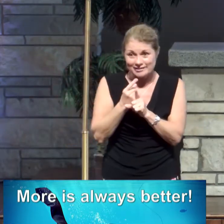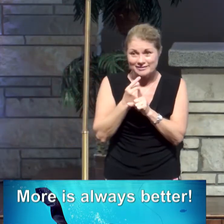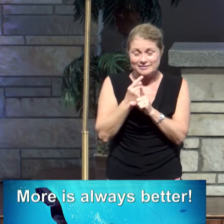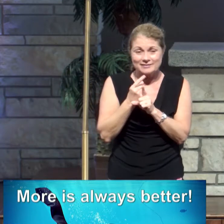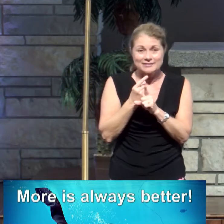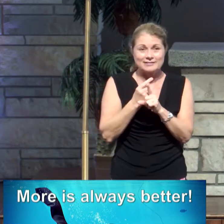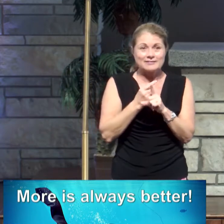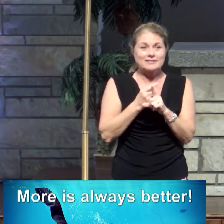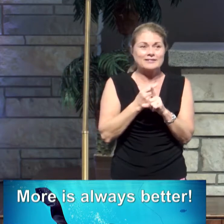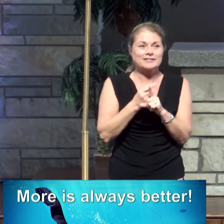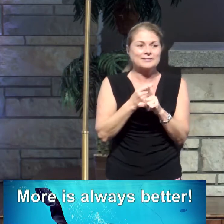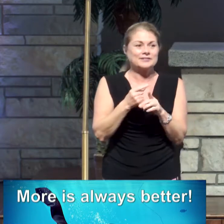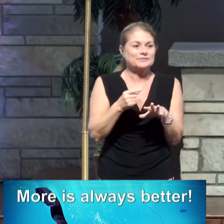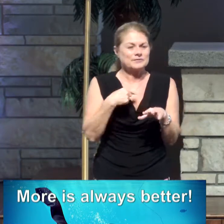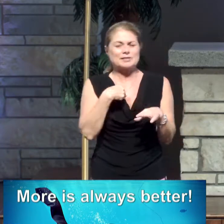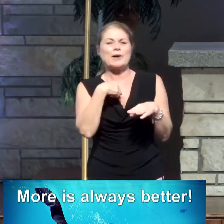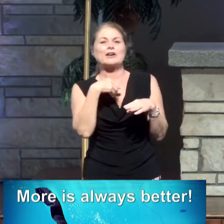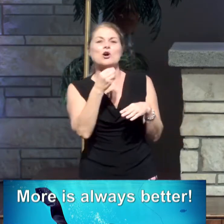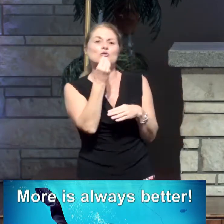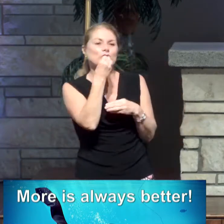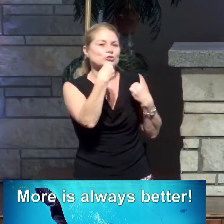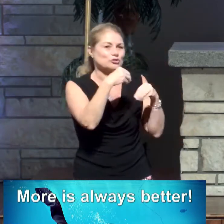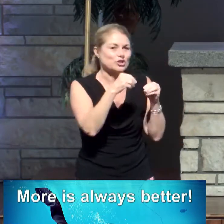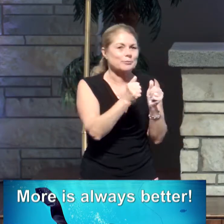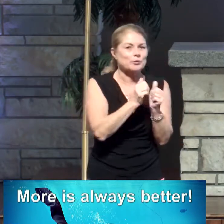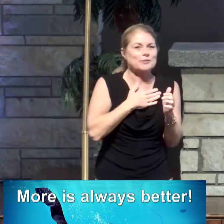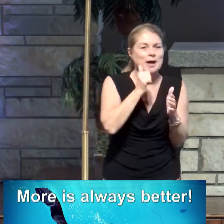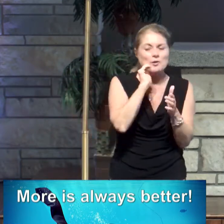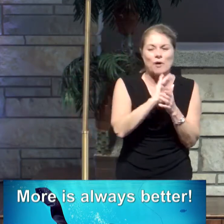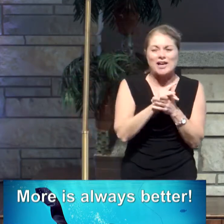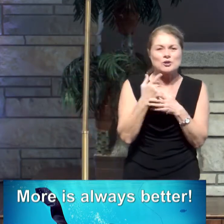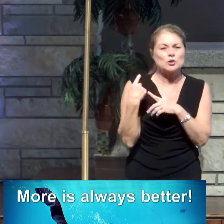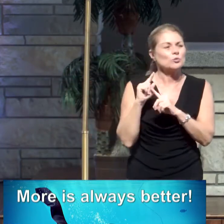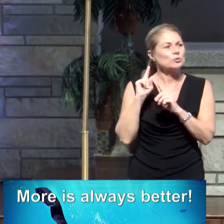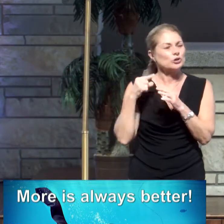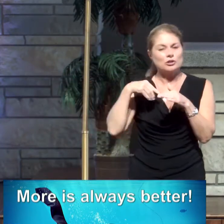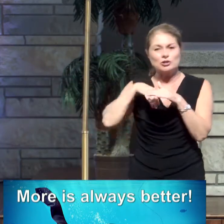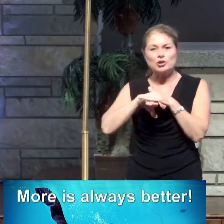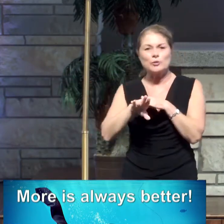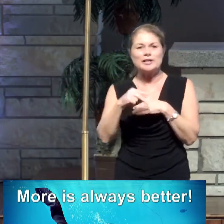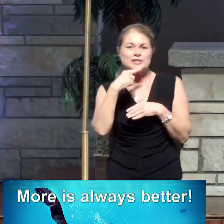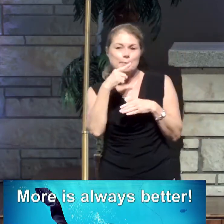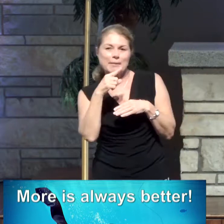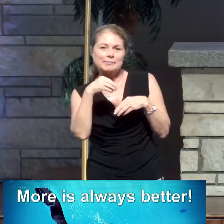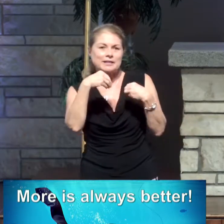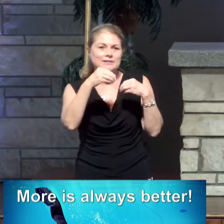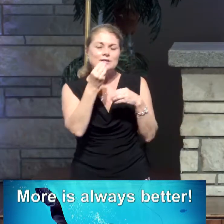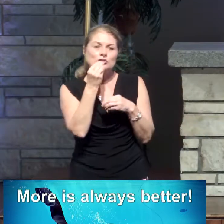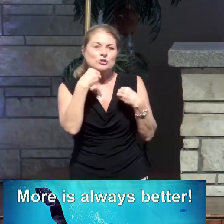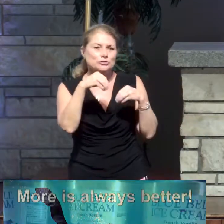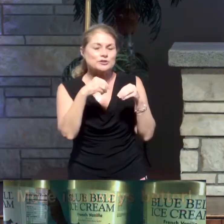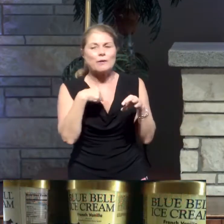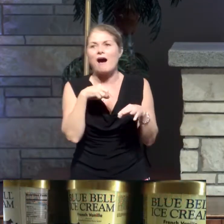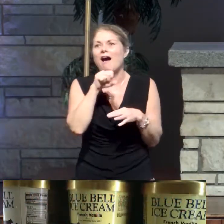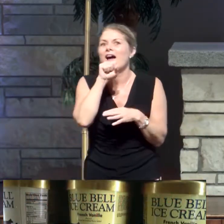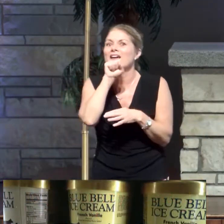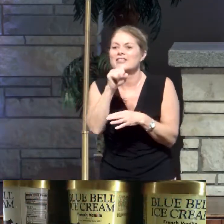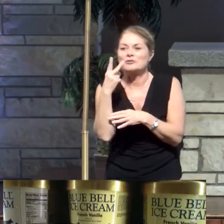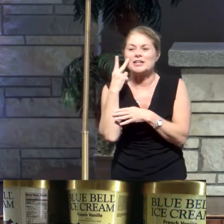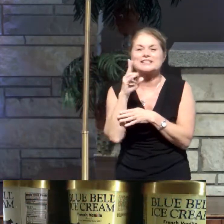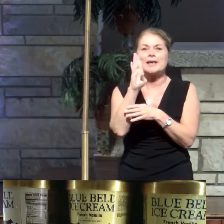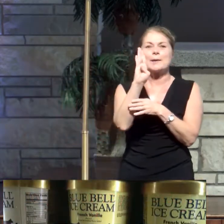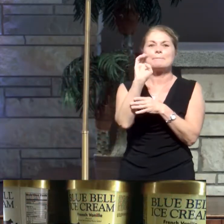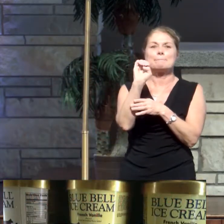Now, I go grocery shopping with my wife. And we'll walk into the local Publix grocery store. And I love it. I love it when I see BOGO.